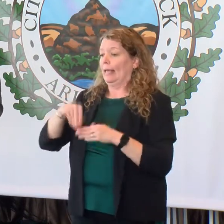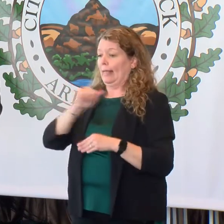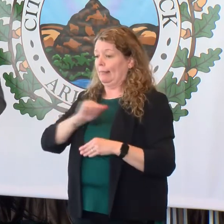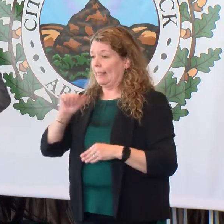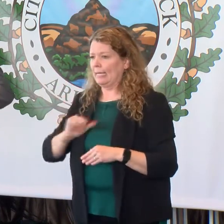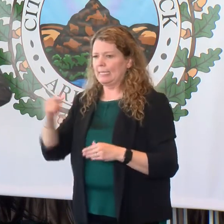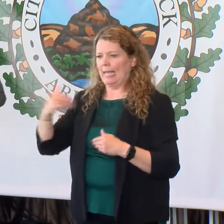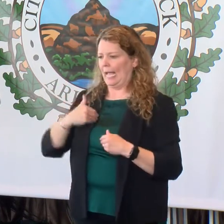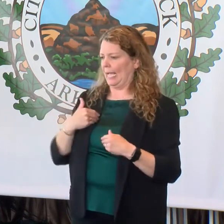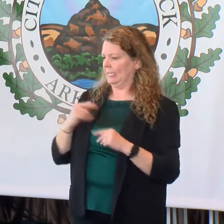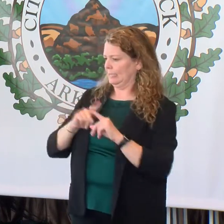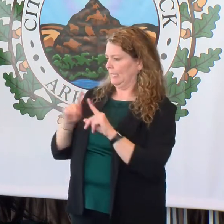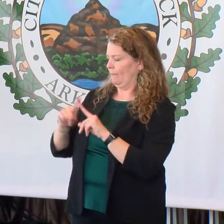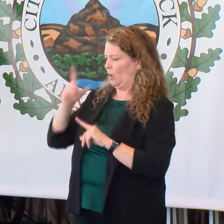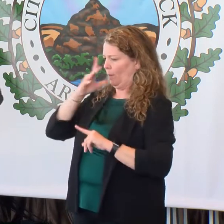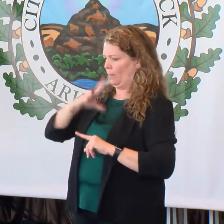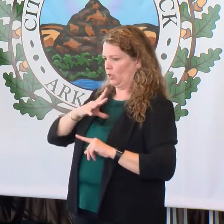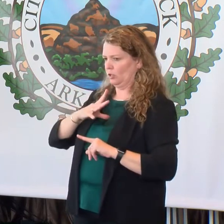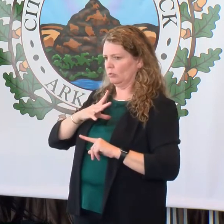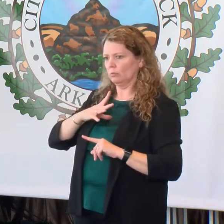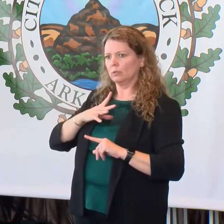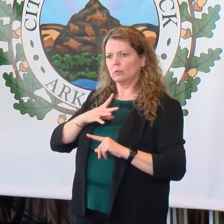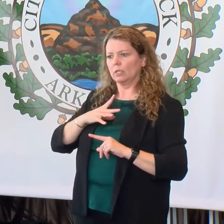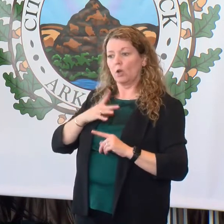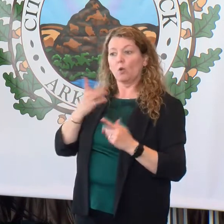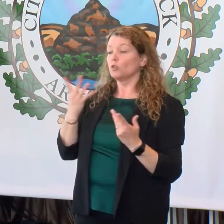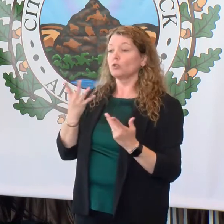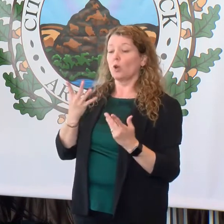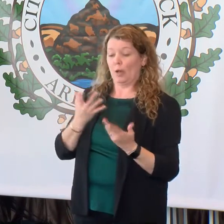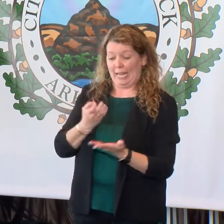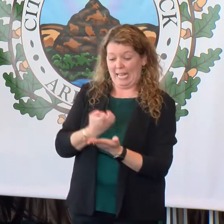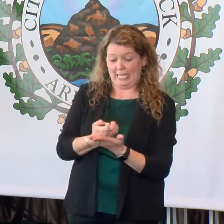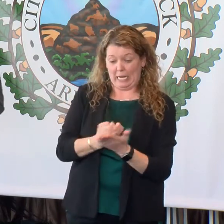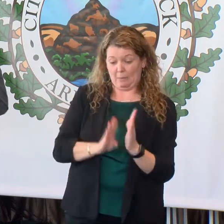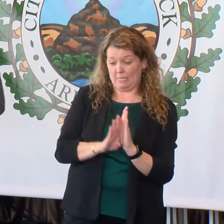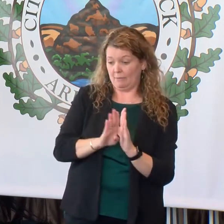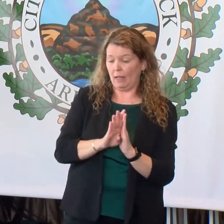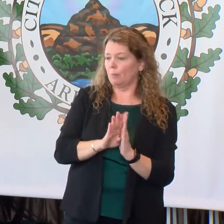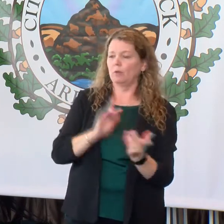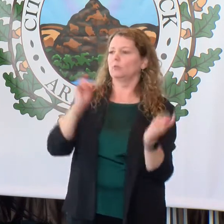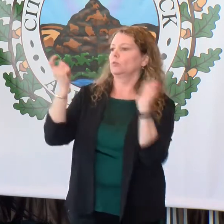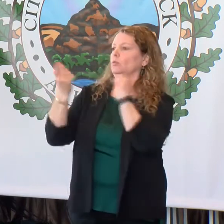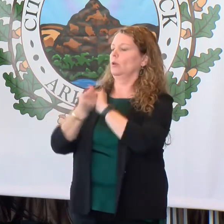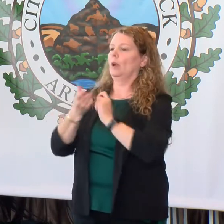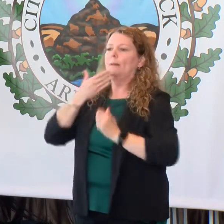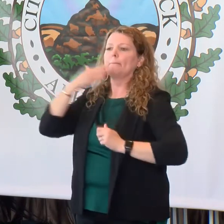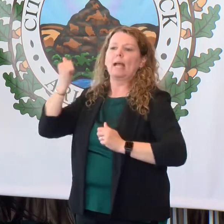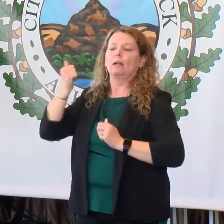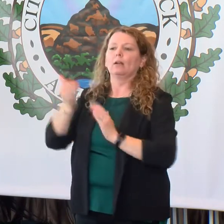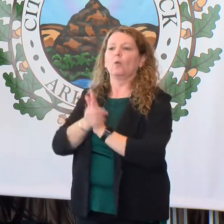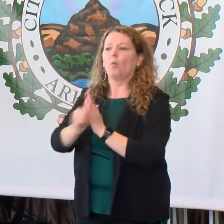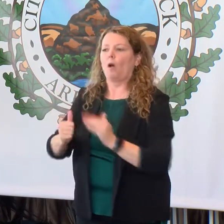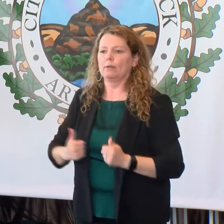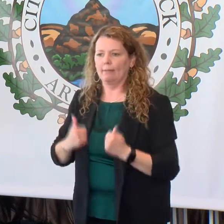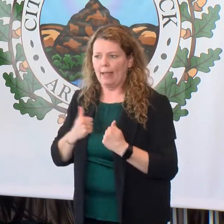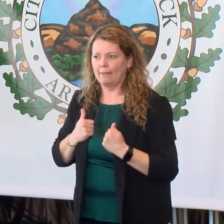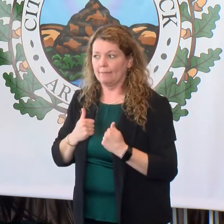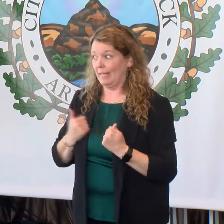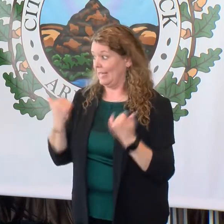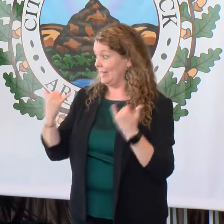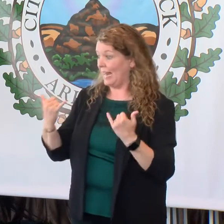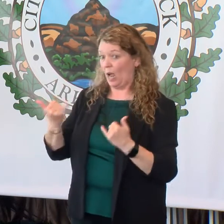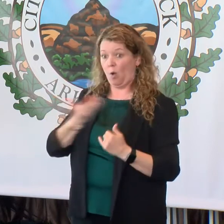-Jackson. They catapulted their city from an economic development standpoint and a quality of life and place. This is our